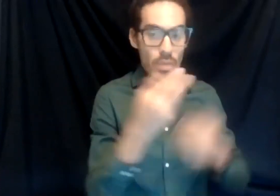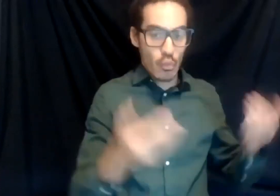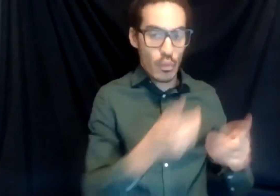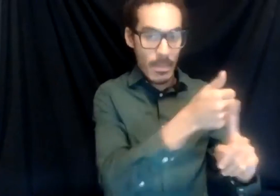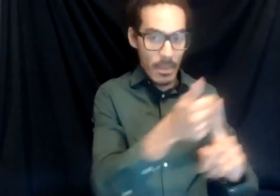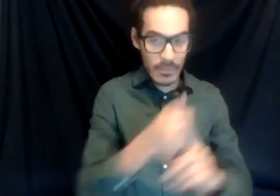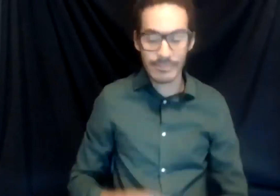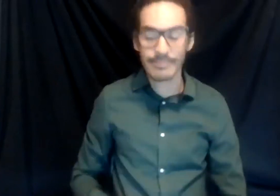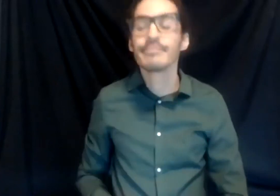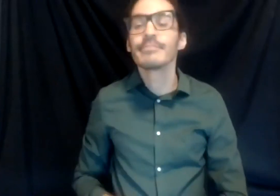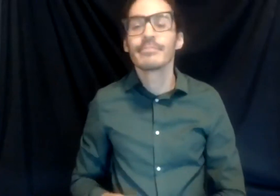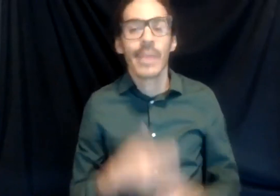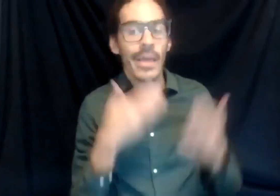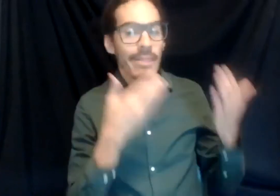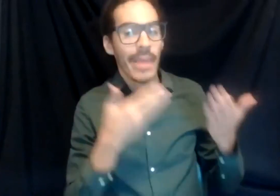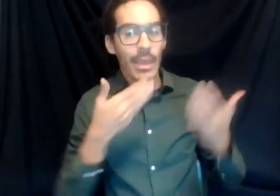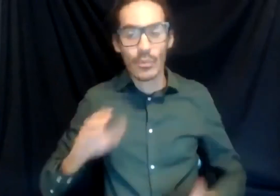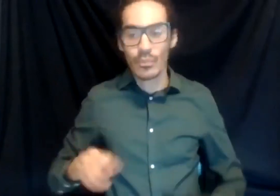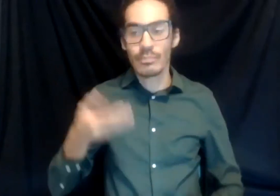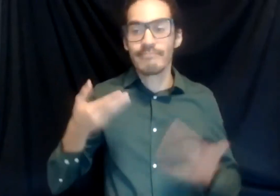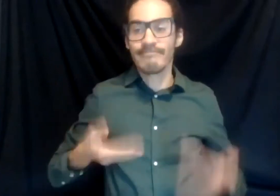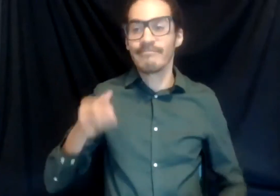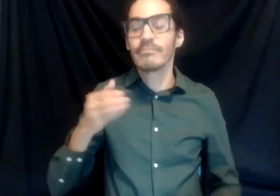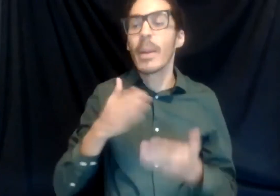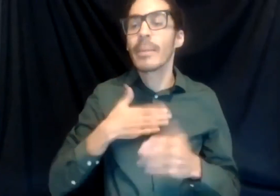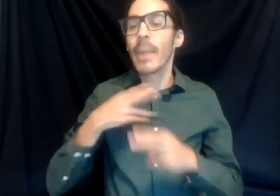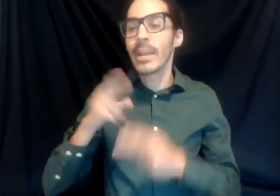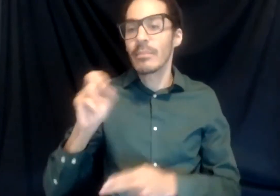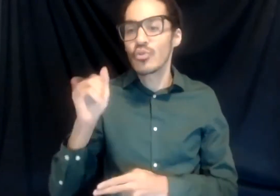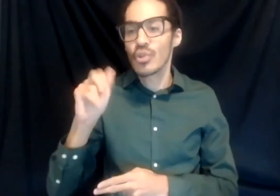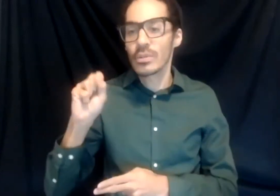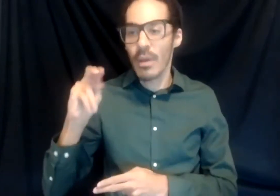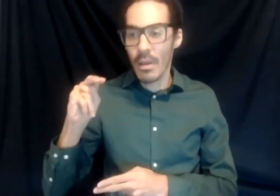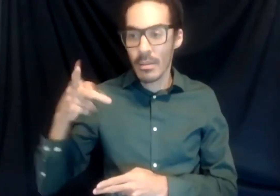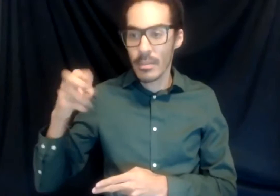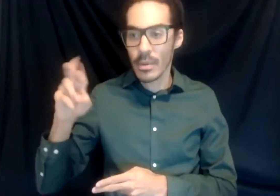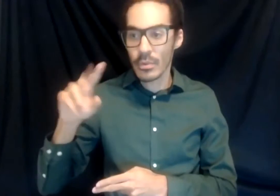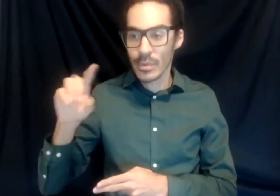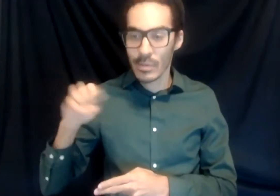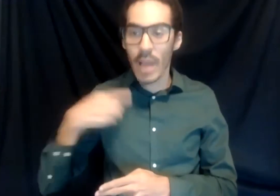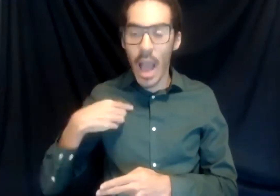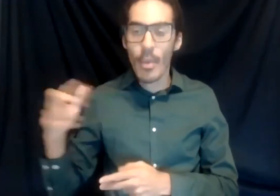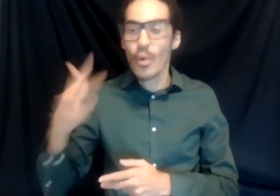Yes. Thank you, Taj. Hello, everyone. My name is Jason Perez. I'm a third-year mechanical engineering technology major.